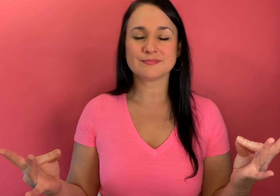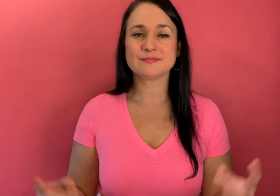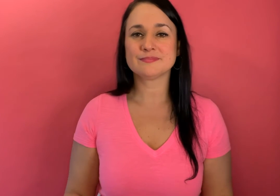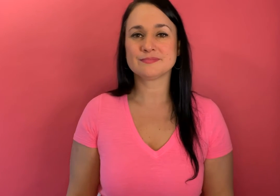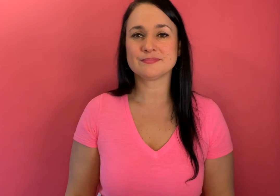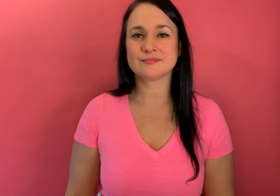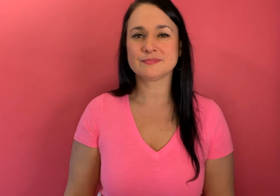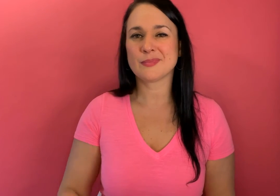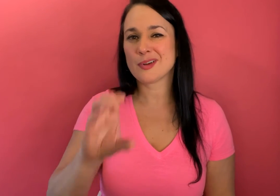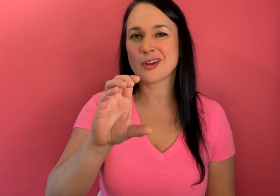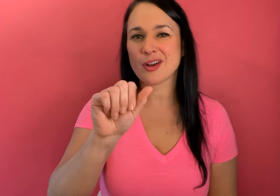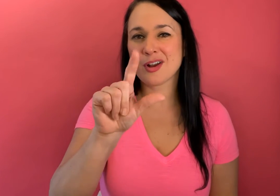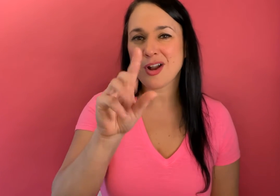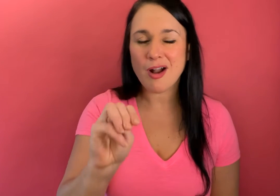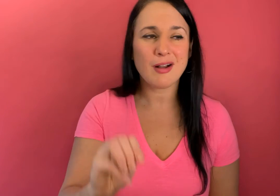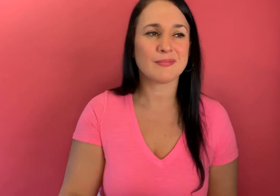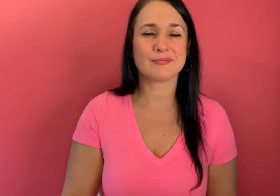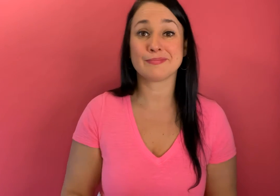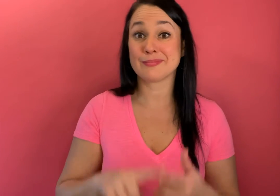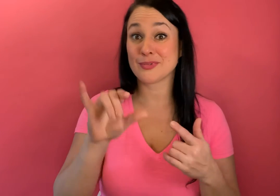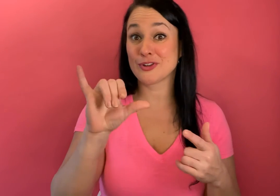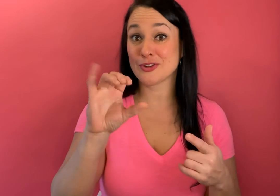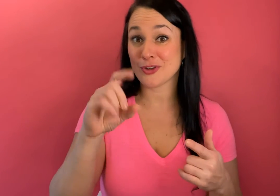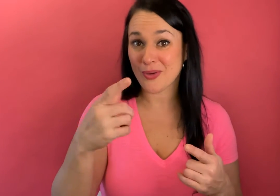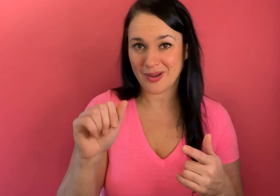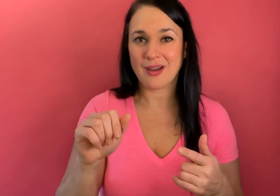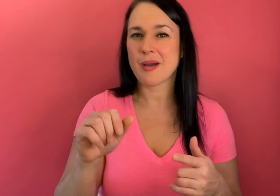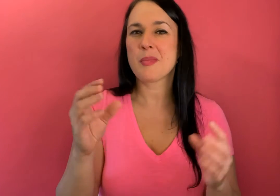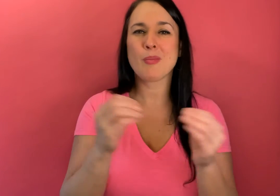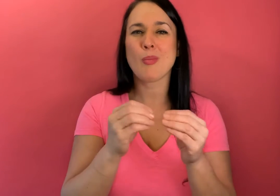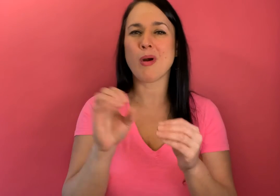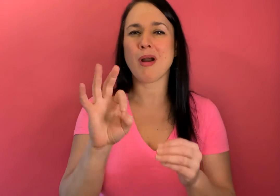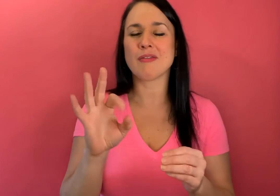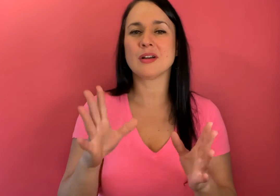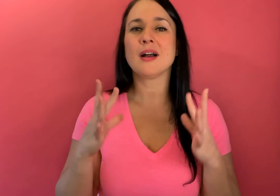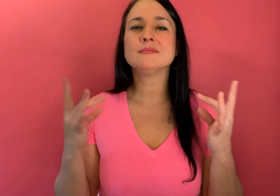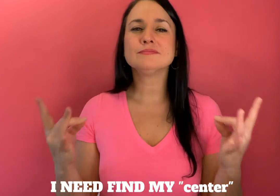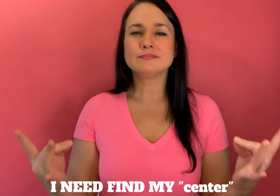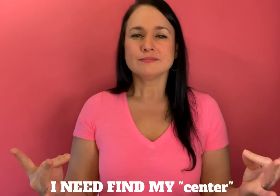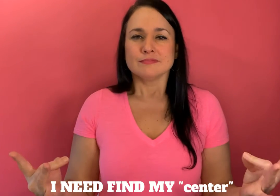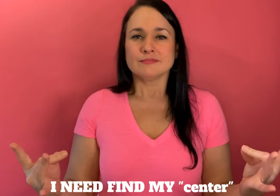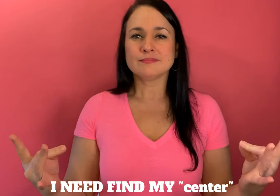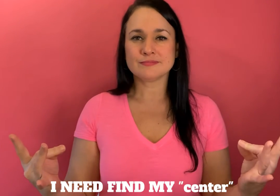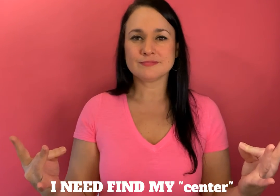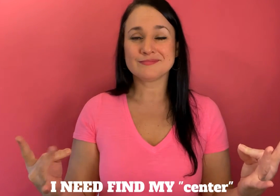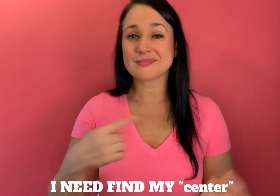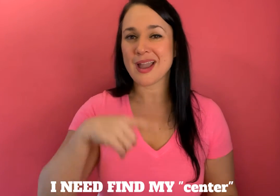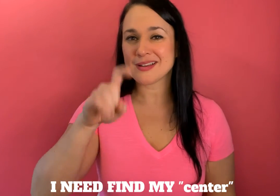you know to calm or it could be yoga just more to find my center i need to